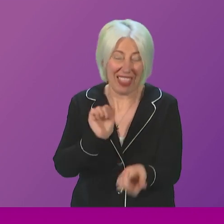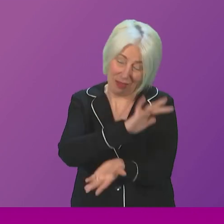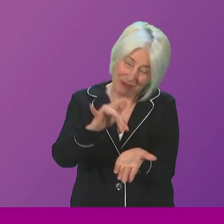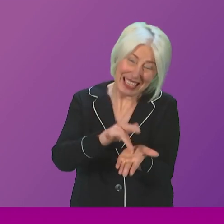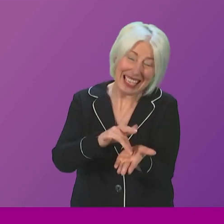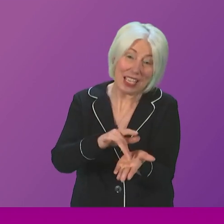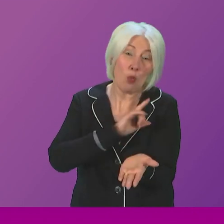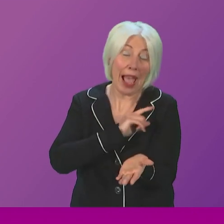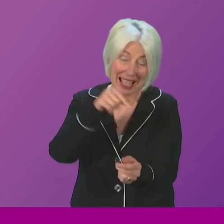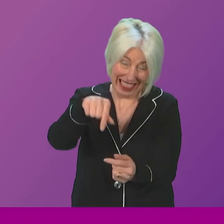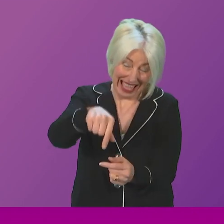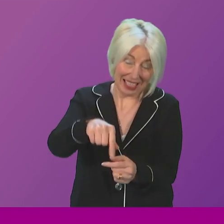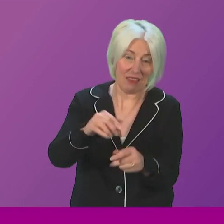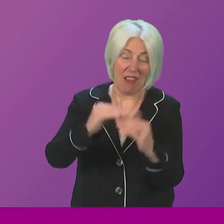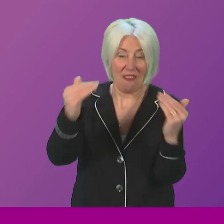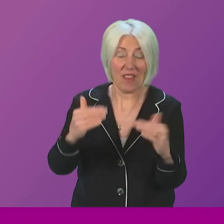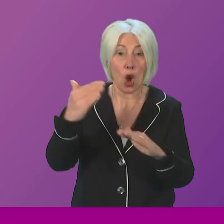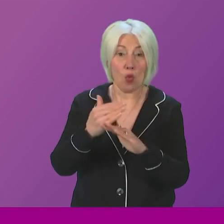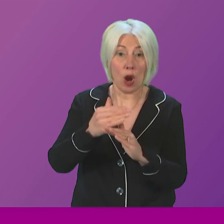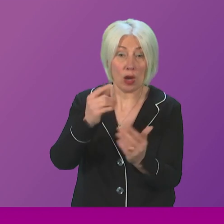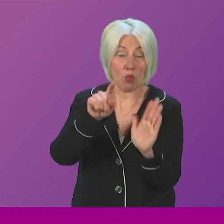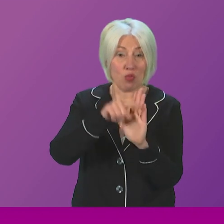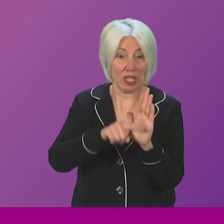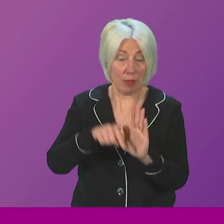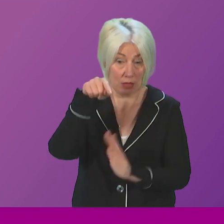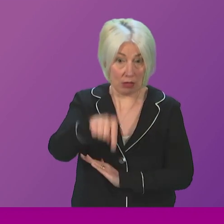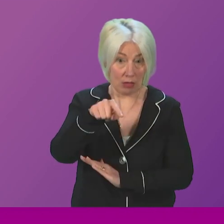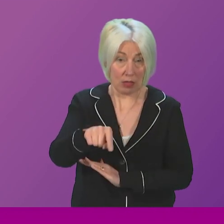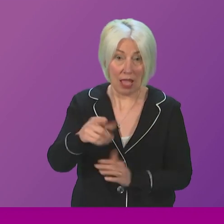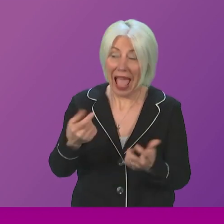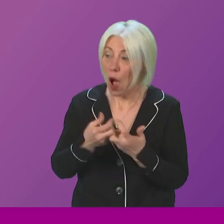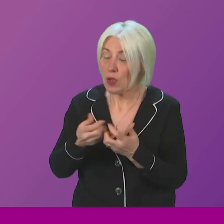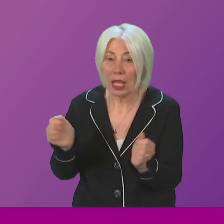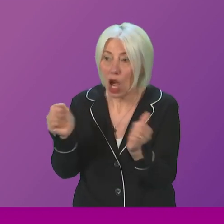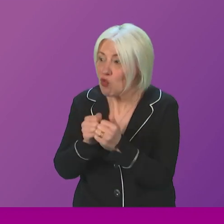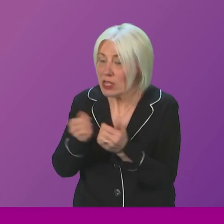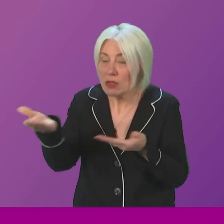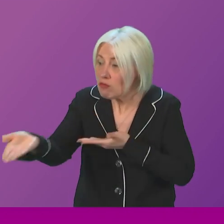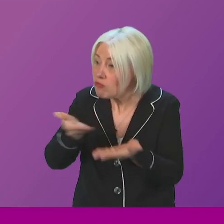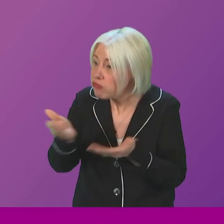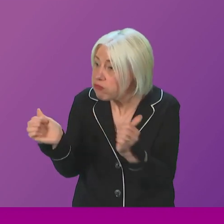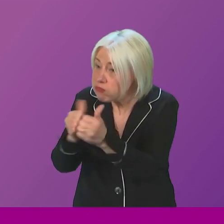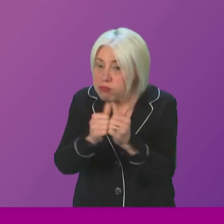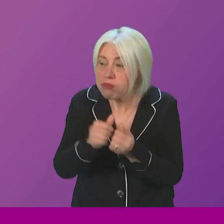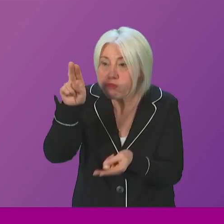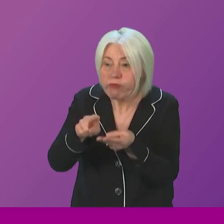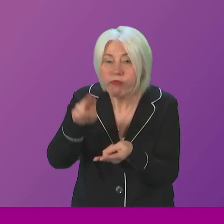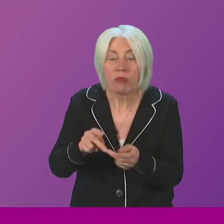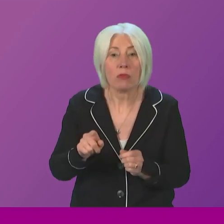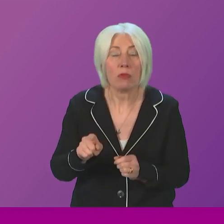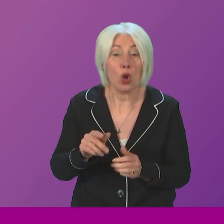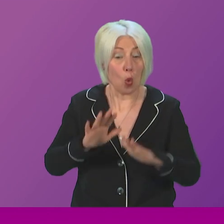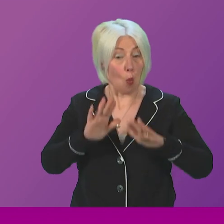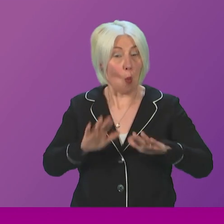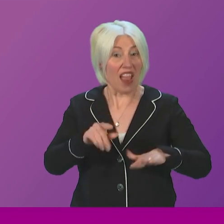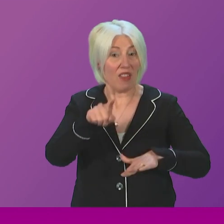Care Service are fair work principles, it is sectoral bargaining, for example. Now, are not going to wait for the National Care Service to